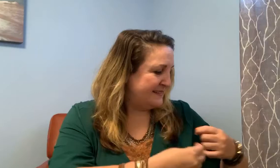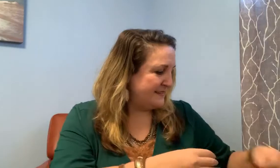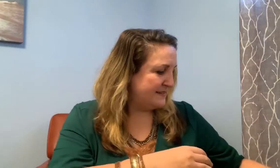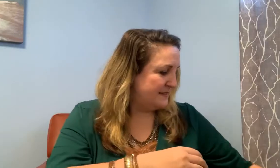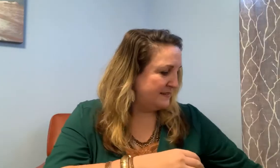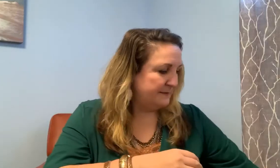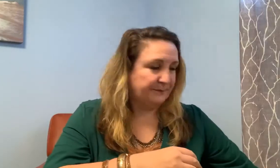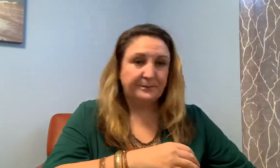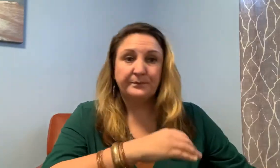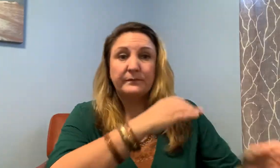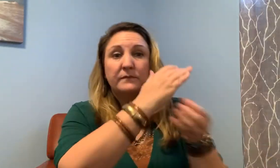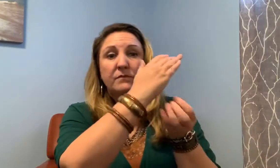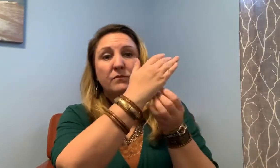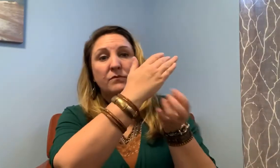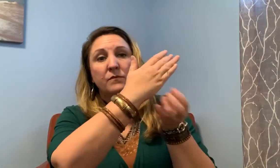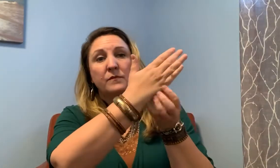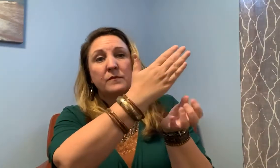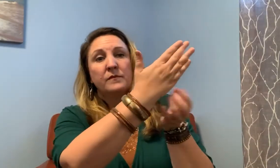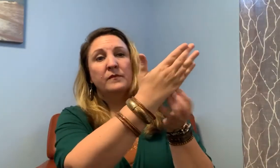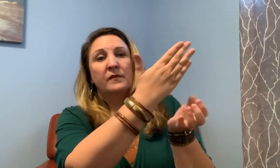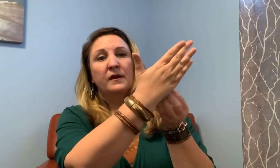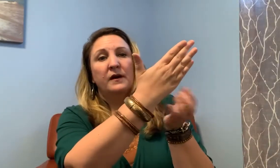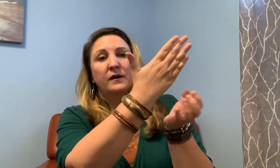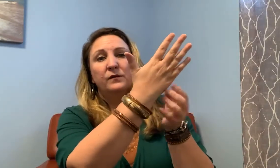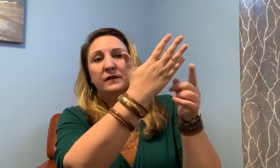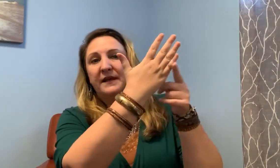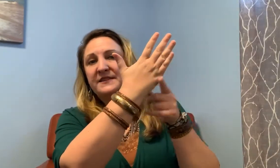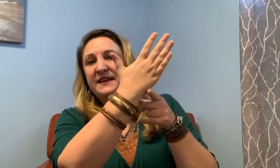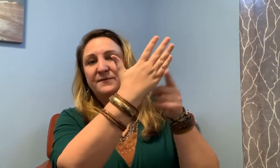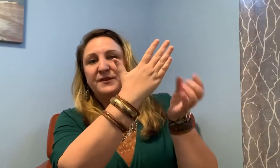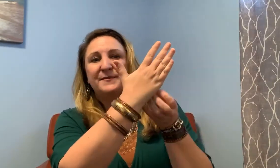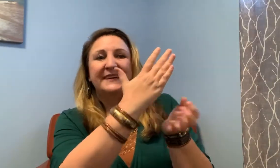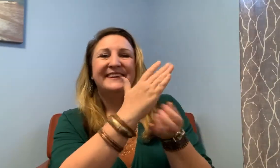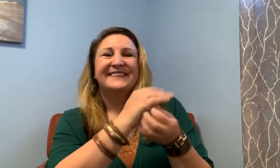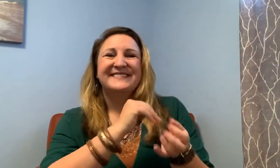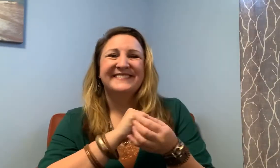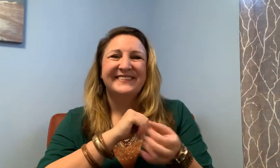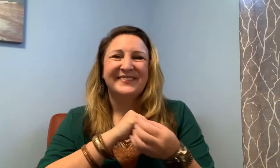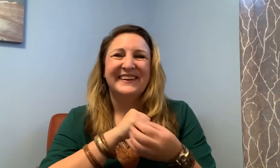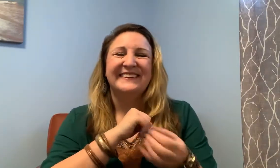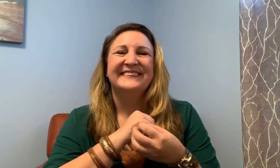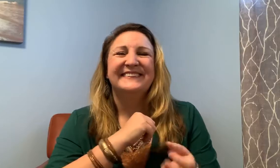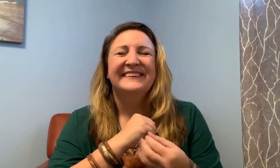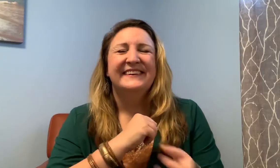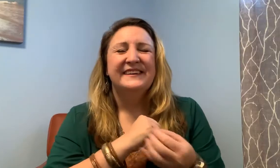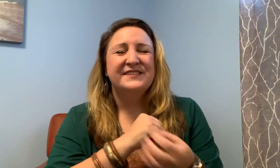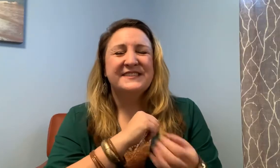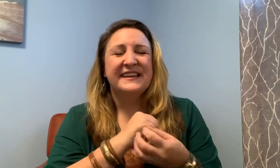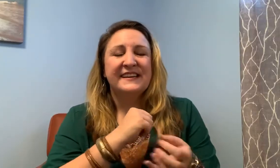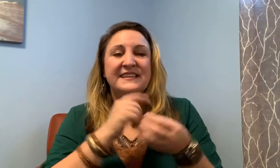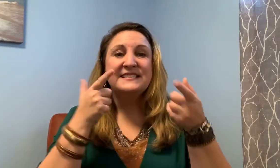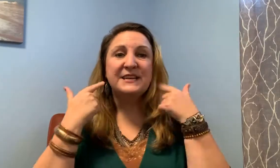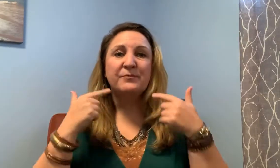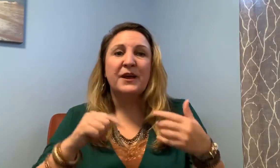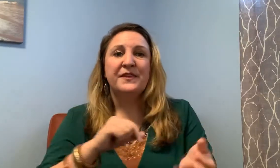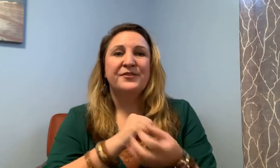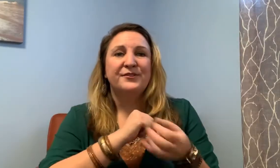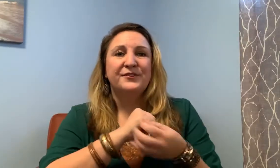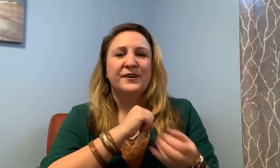on the side where your pinky is okay just take a nice deep breath in through your nose